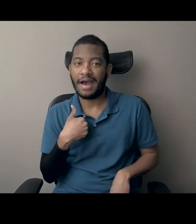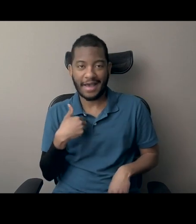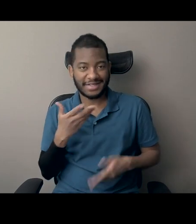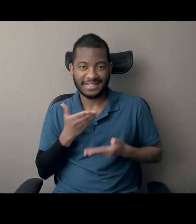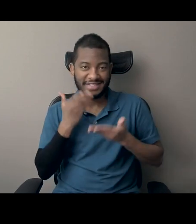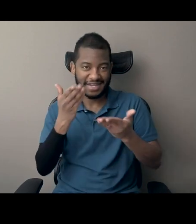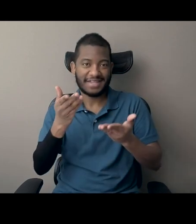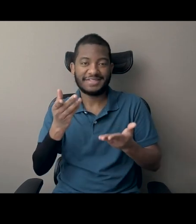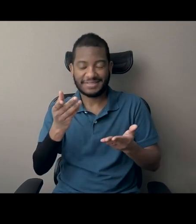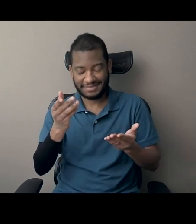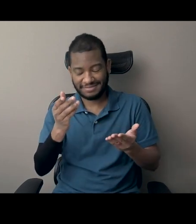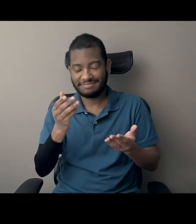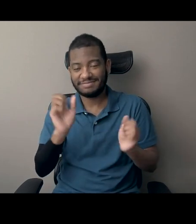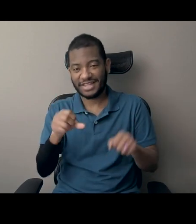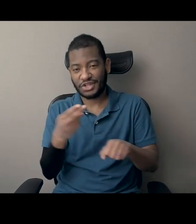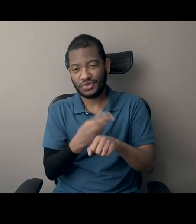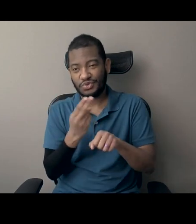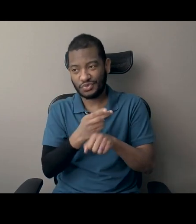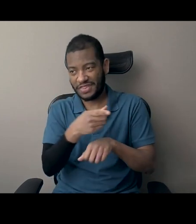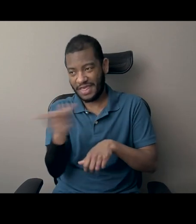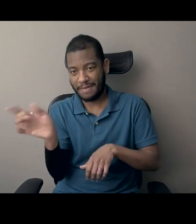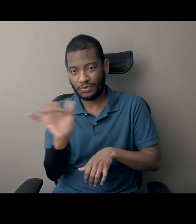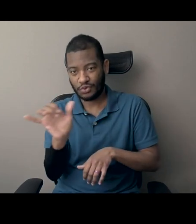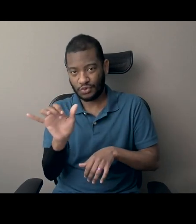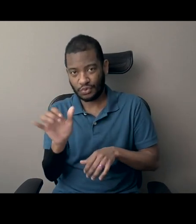others as well, but those were the ones that I use the most.